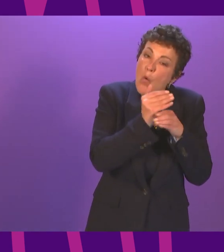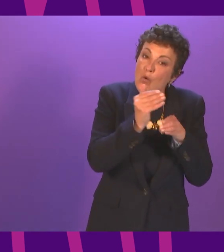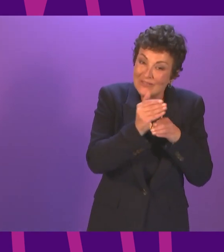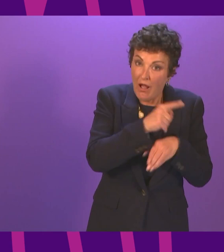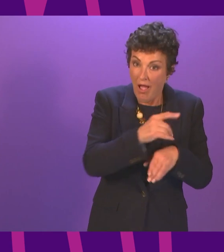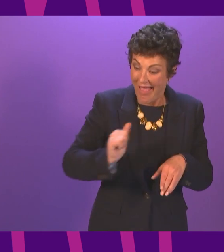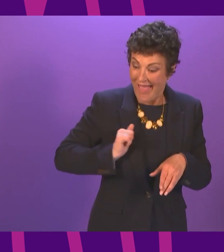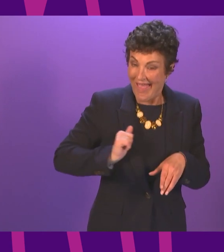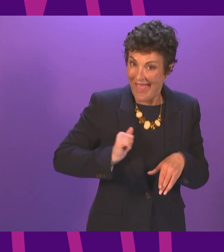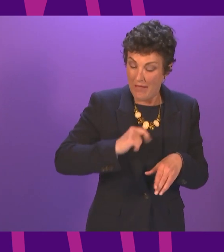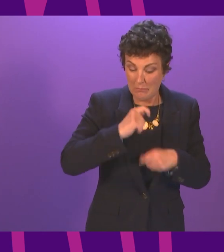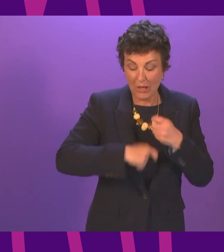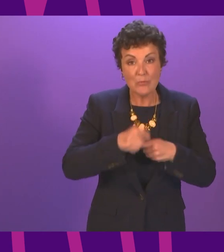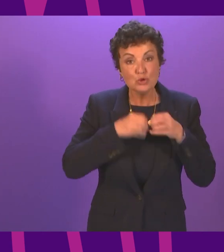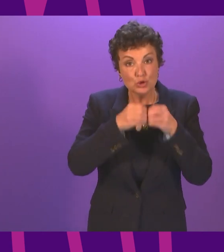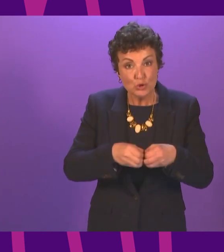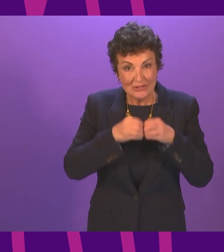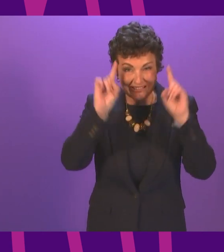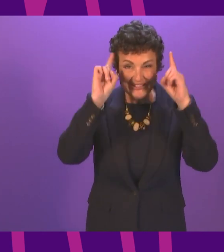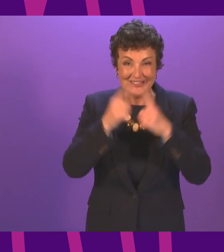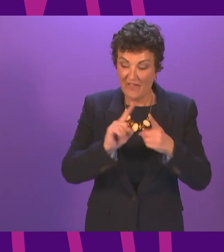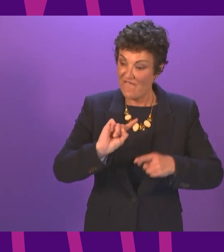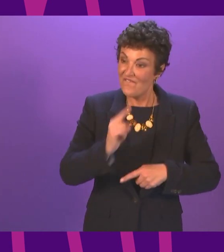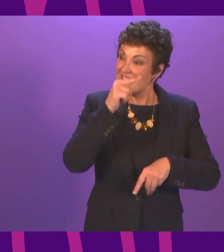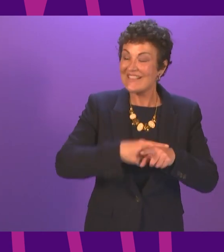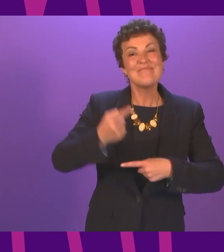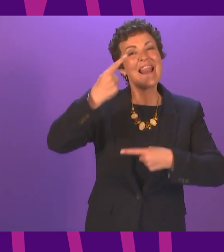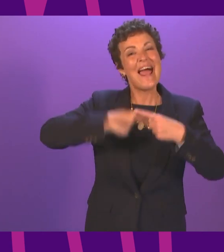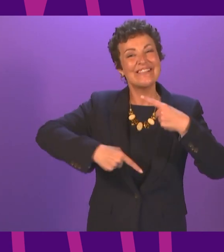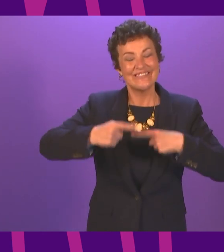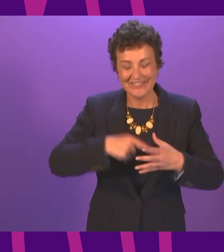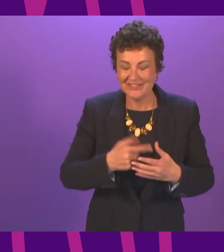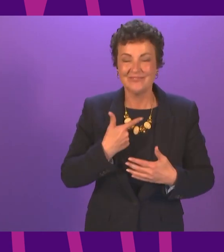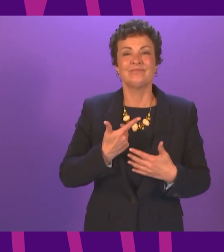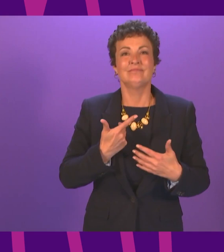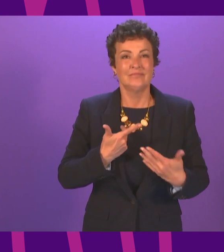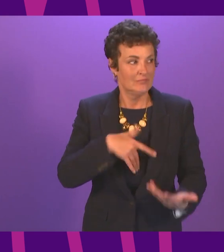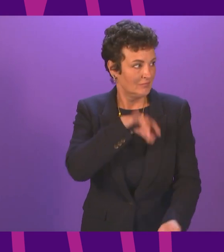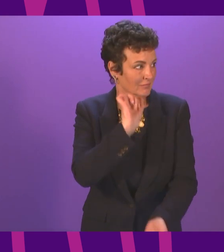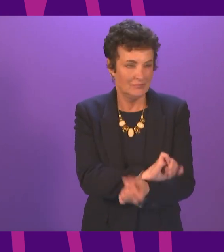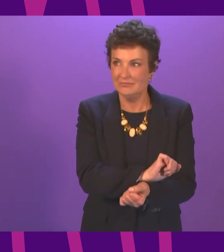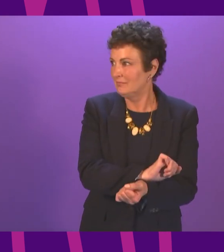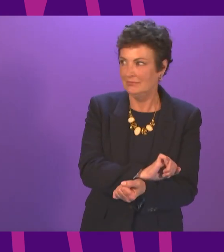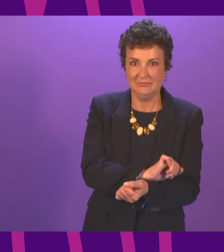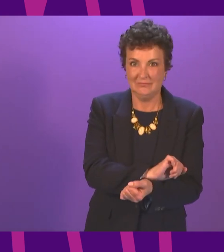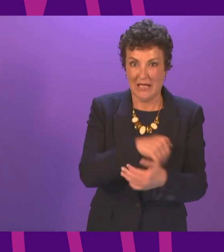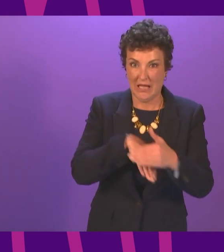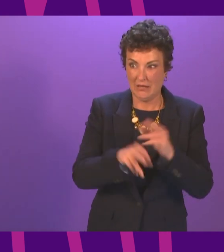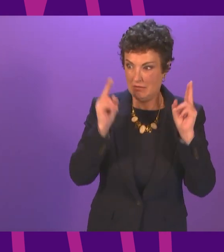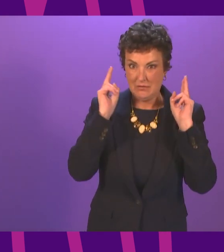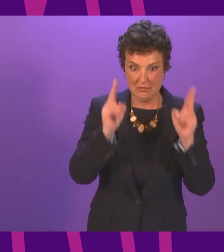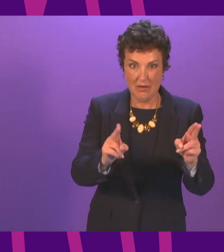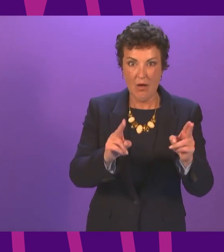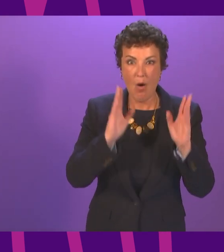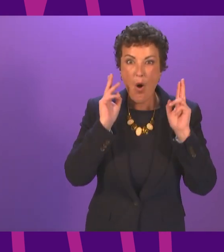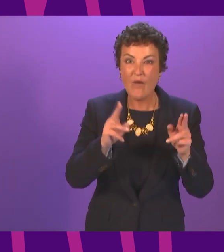who were going to be students at Scottish universities for the first time last autumn. Some finding themselves trapped, effectively trapped in halls of residence